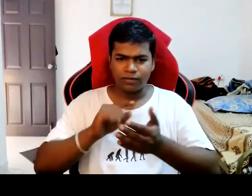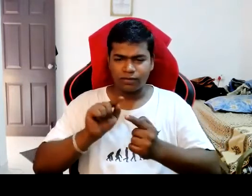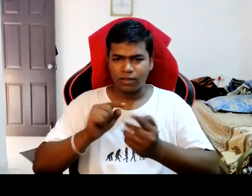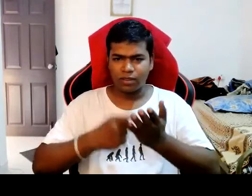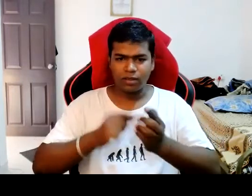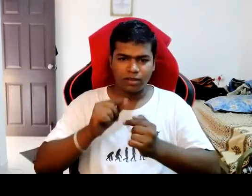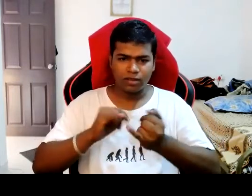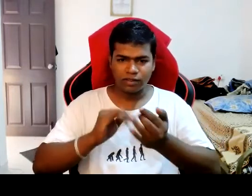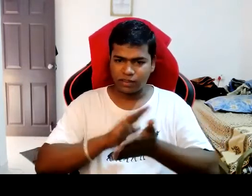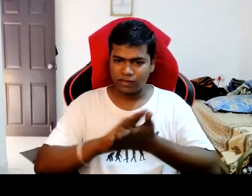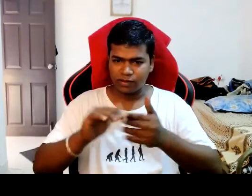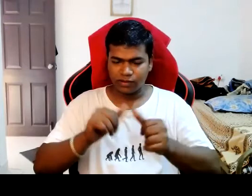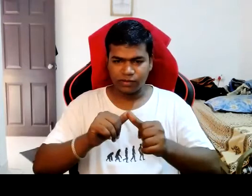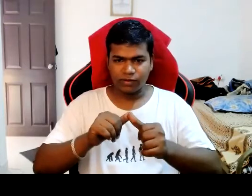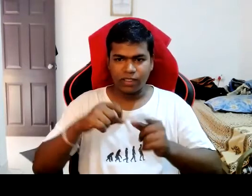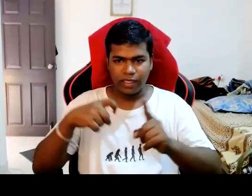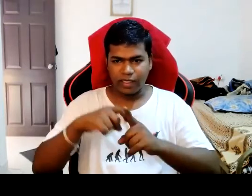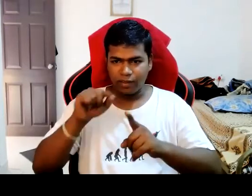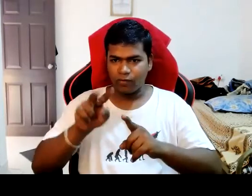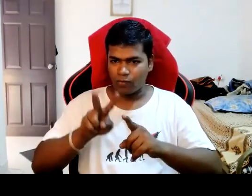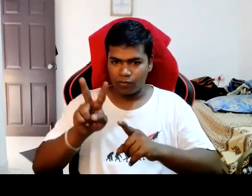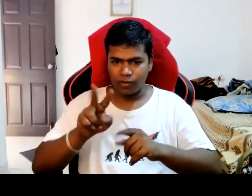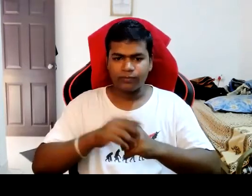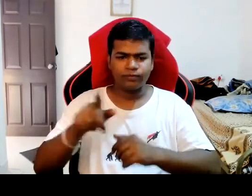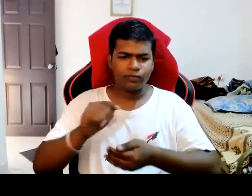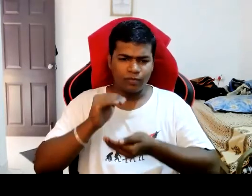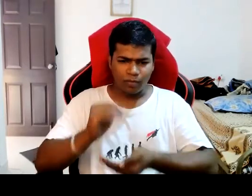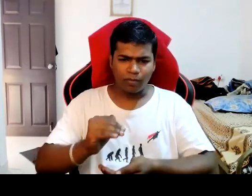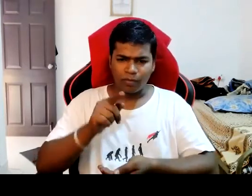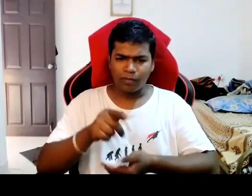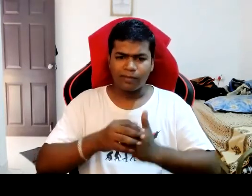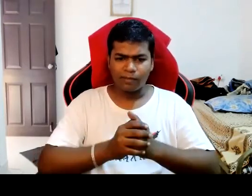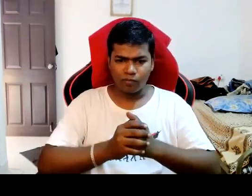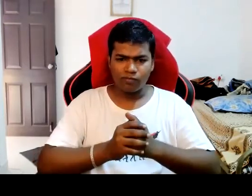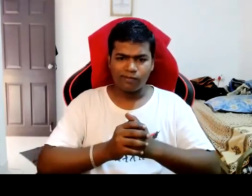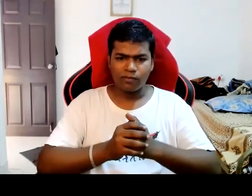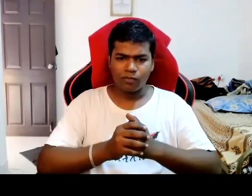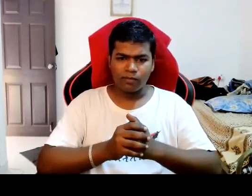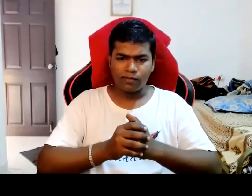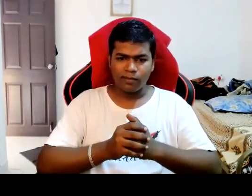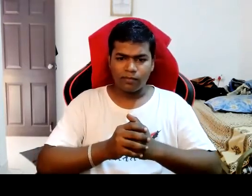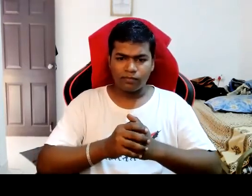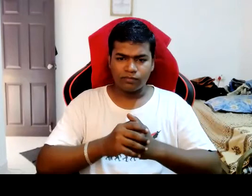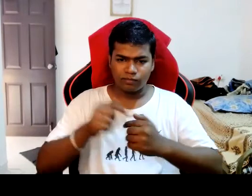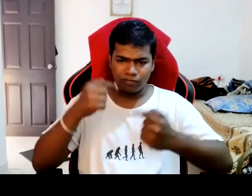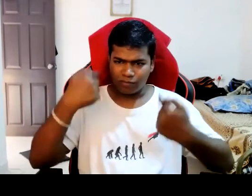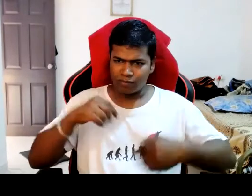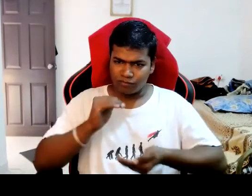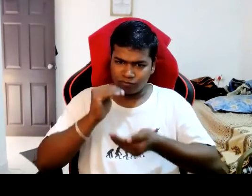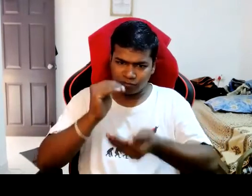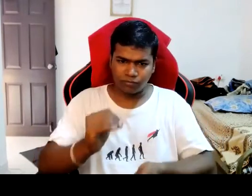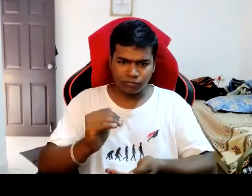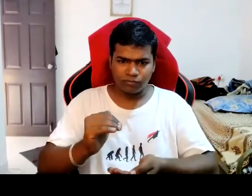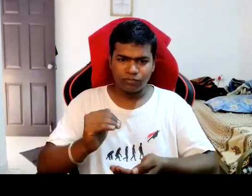Sarisha was born with osteogenesis imperfecta and ever since her childhood